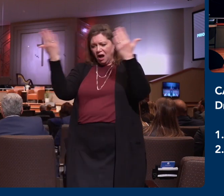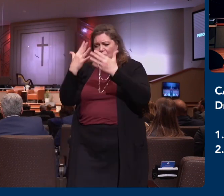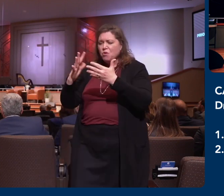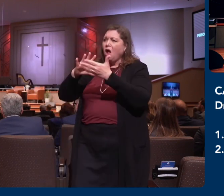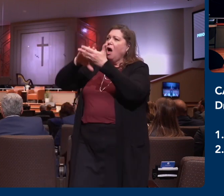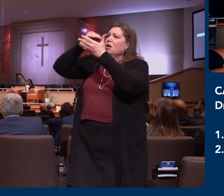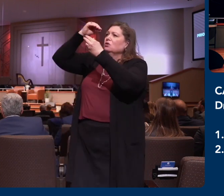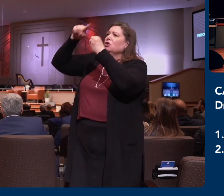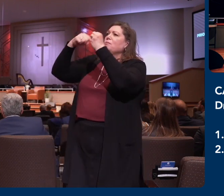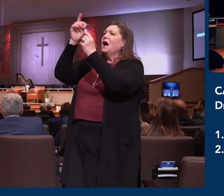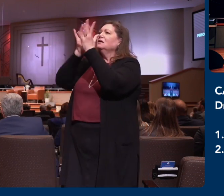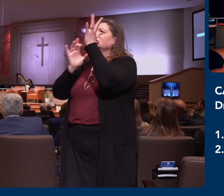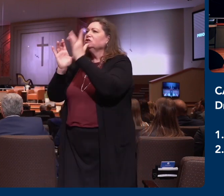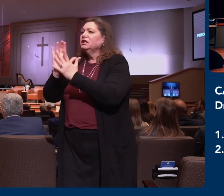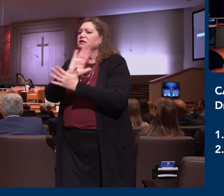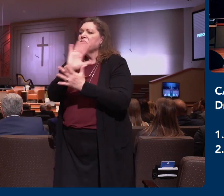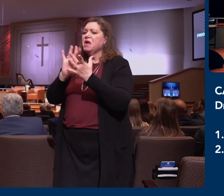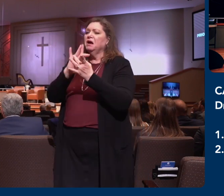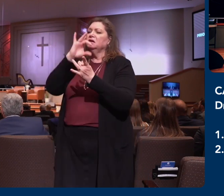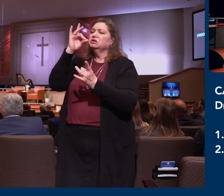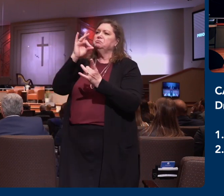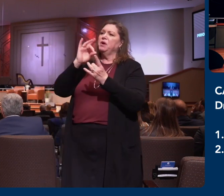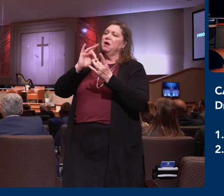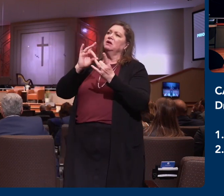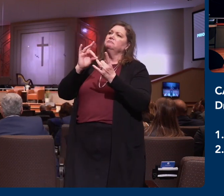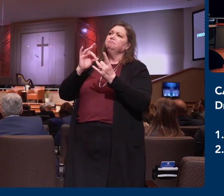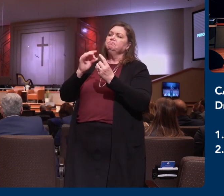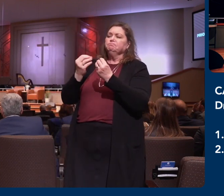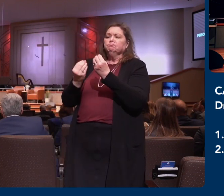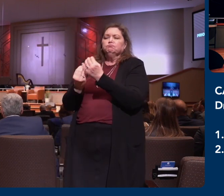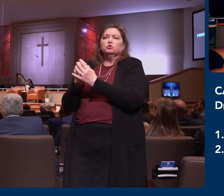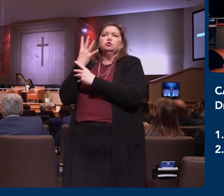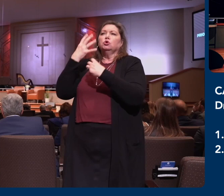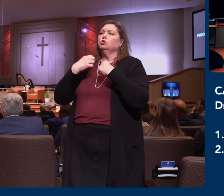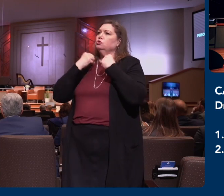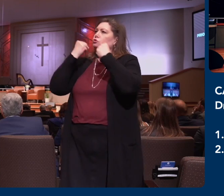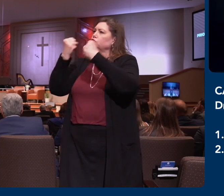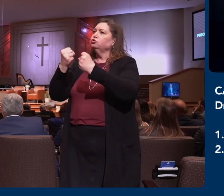and they would be conformed to his image. And then they would go out and they would be fruitful for the Lord Jesus Christ.